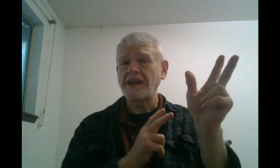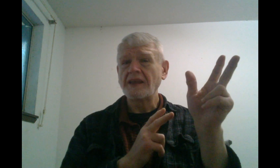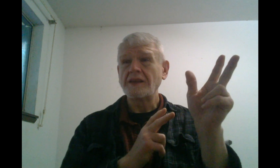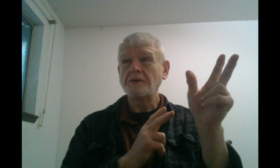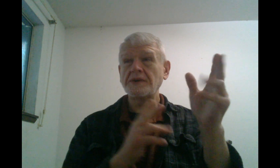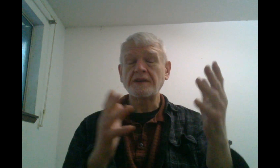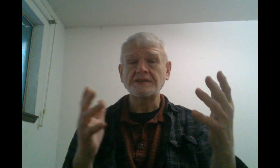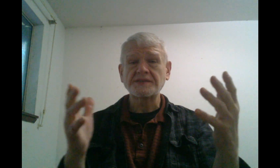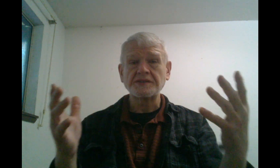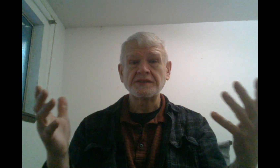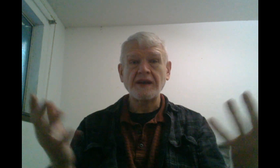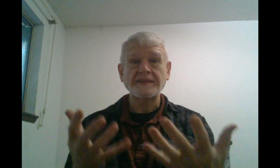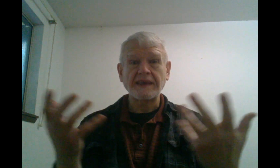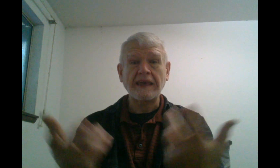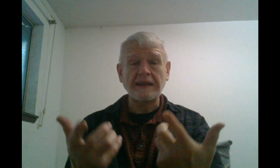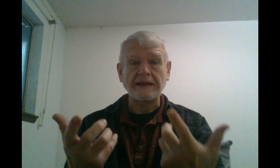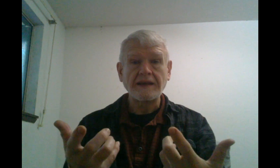when there's nothing in it.